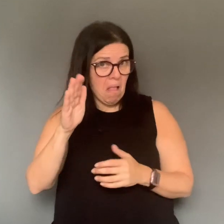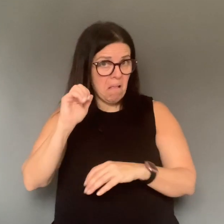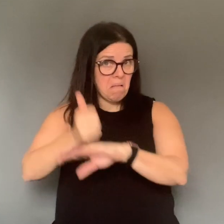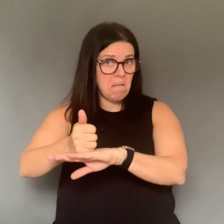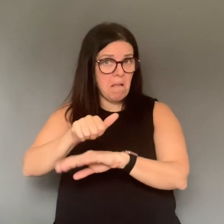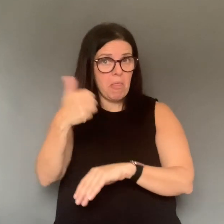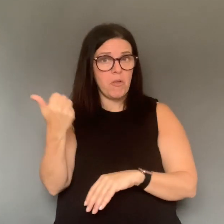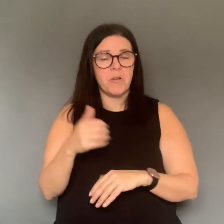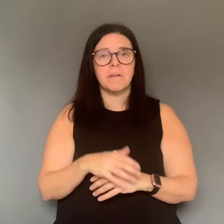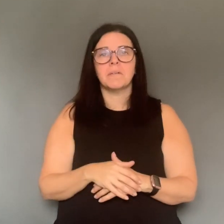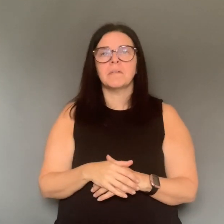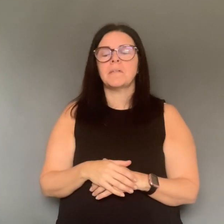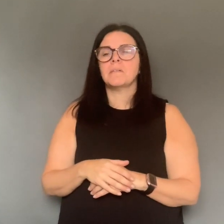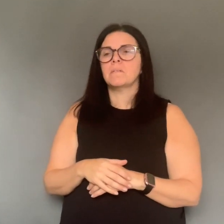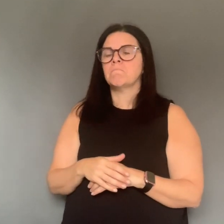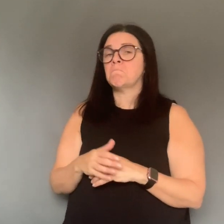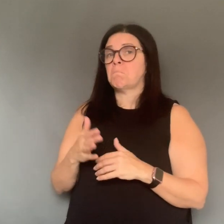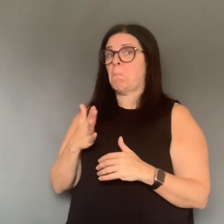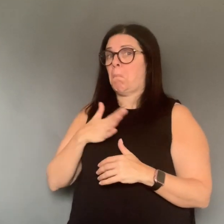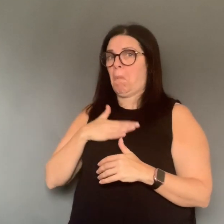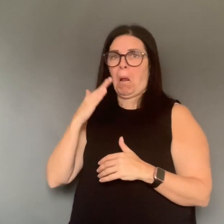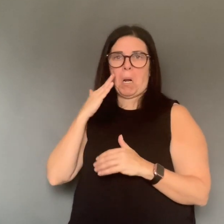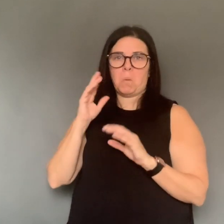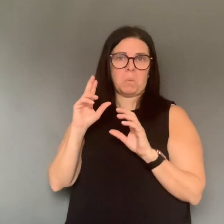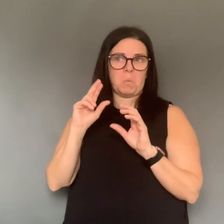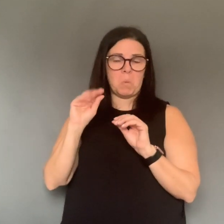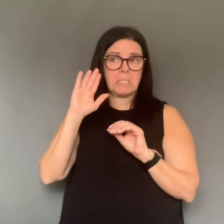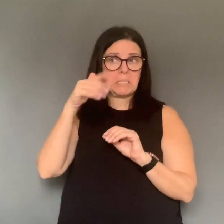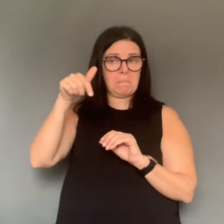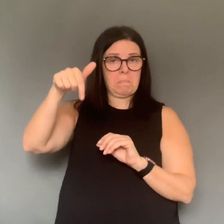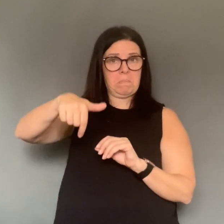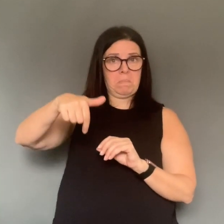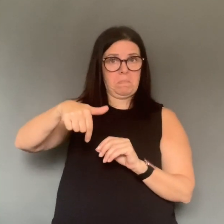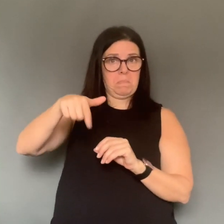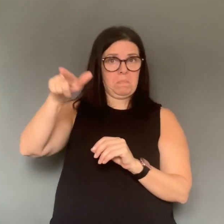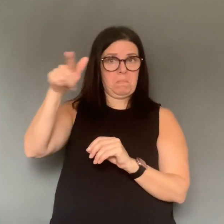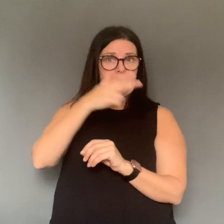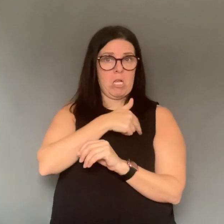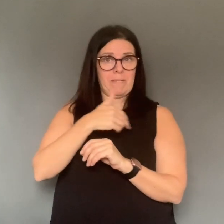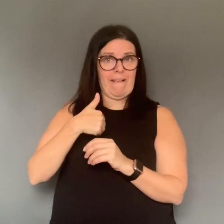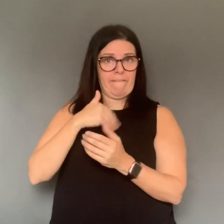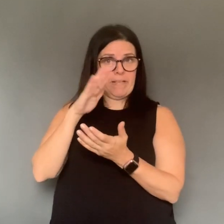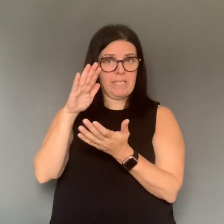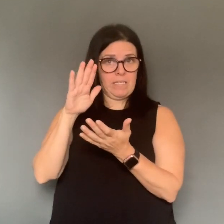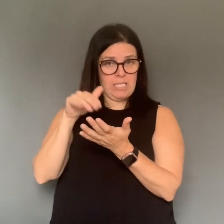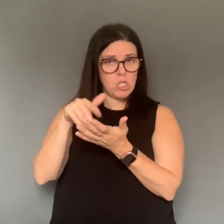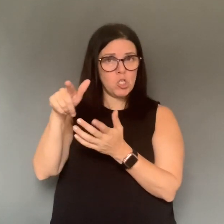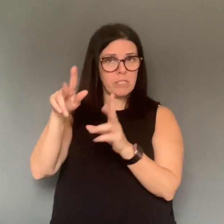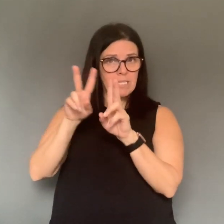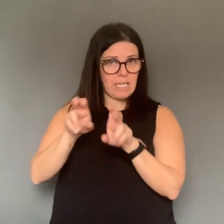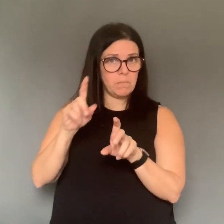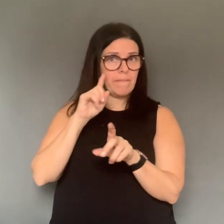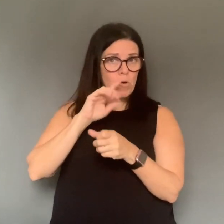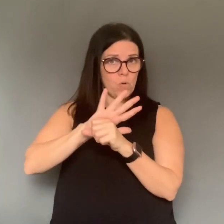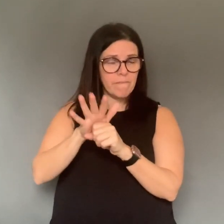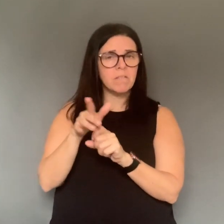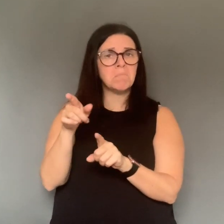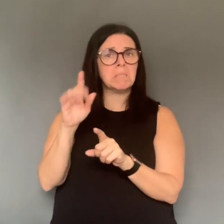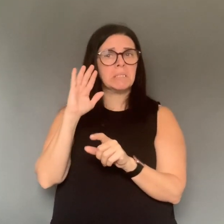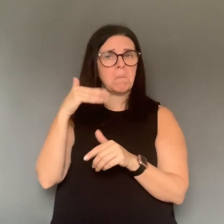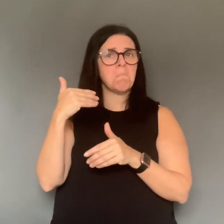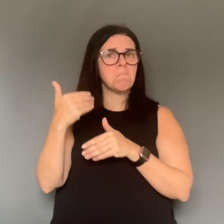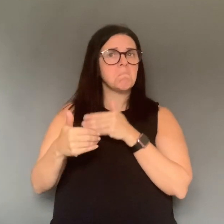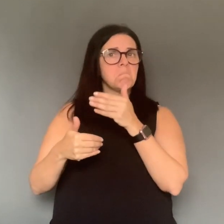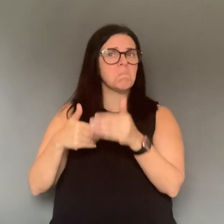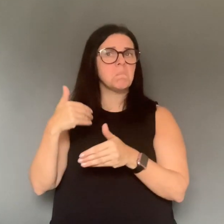Yes, I have a question. Is there or any plans to open up any further assessment centers anytime soon? I'm